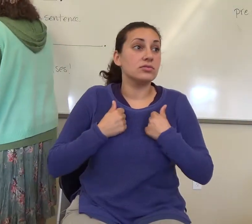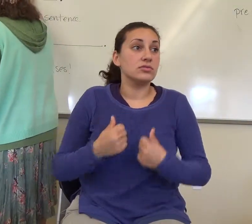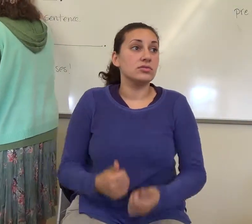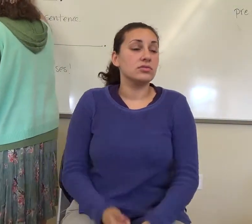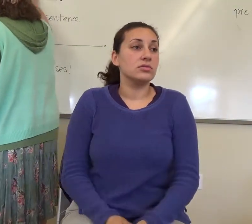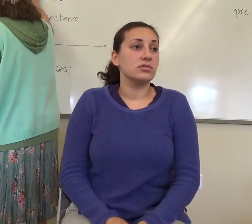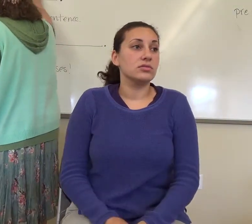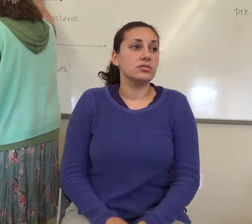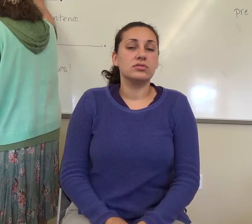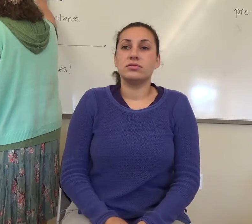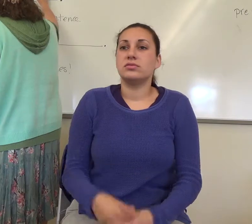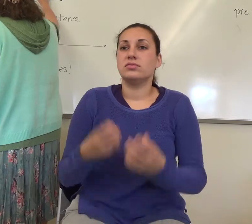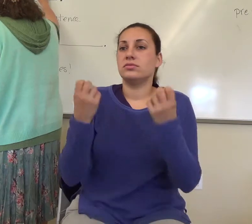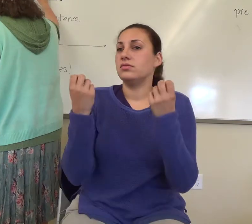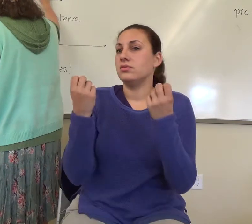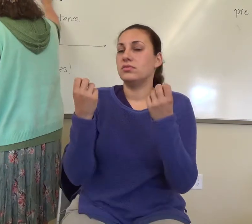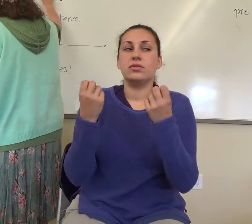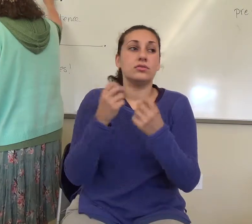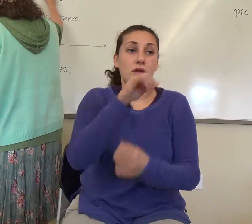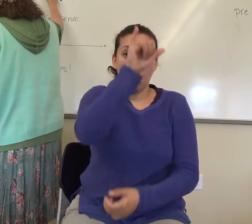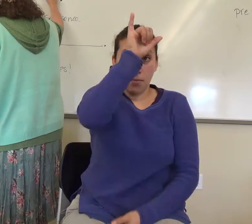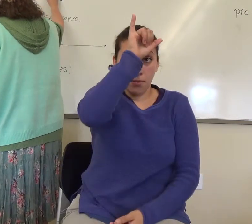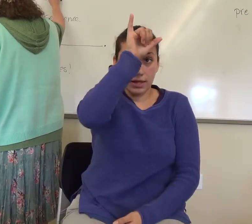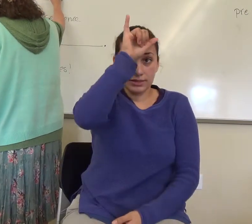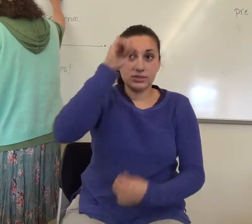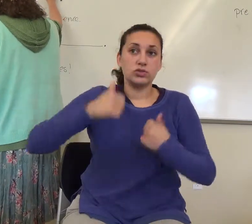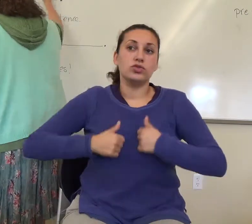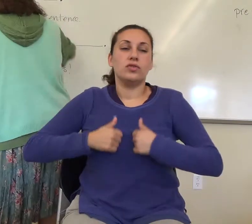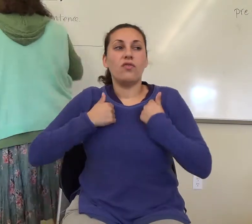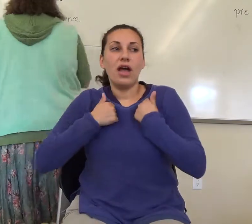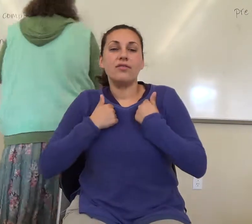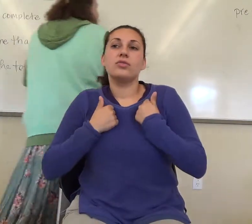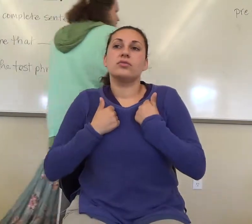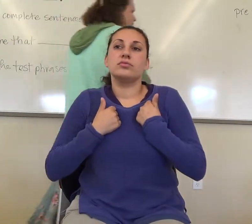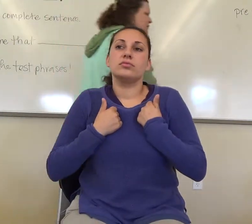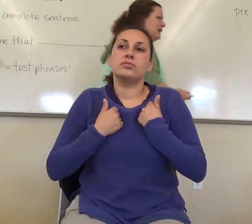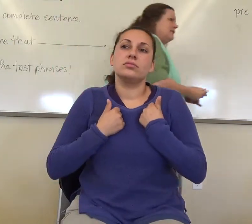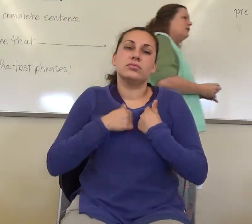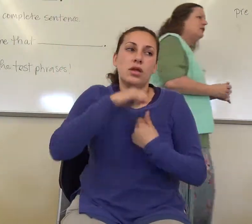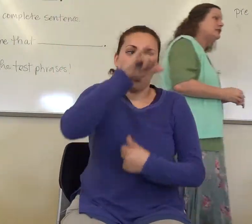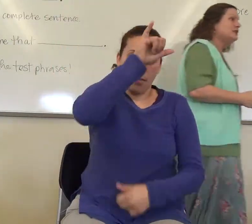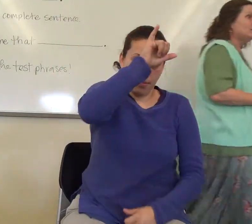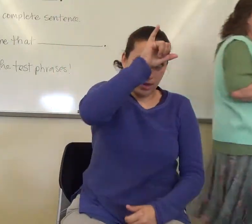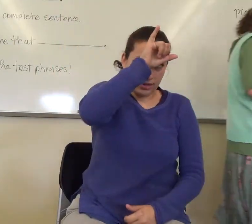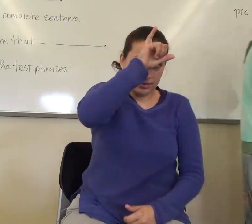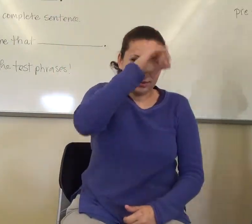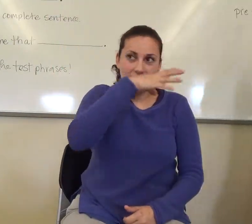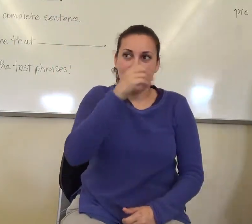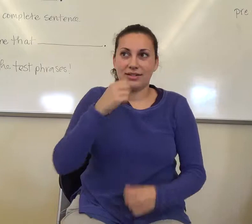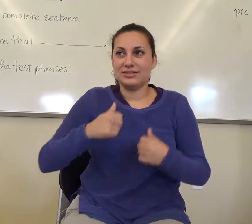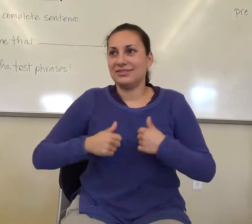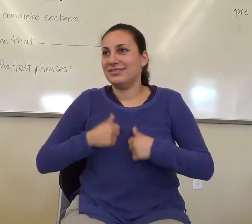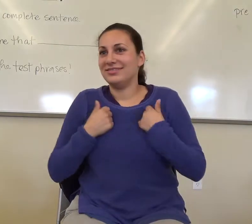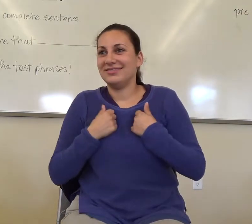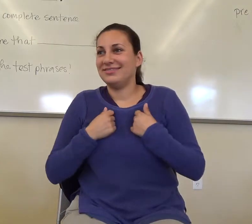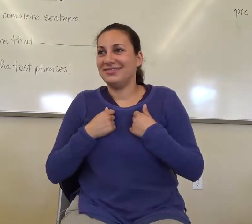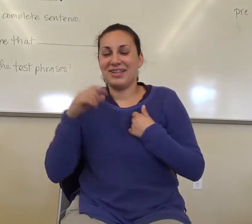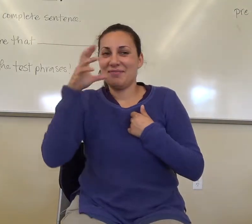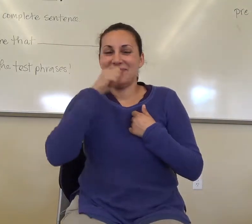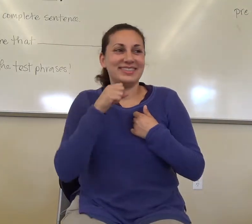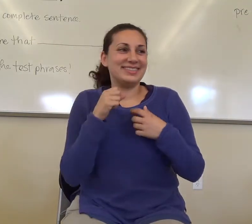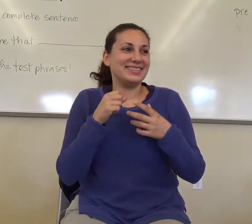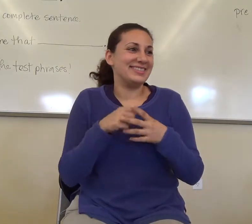bison survival, bison and survival, the survival of bison.